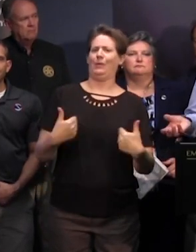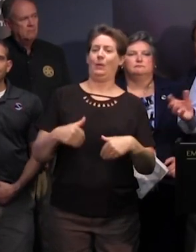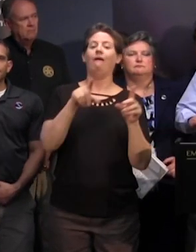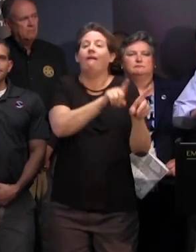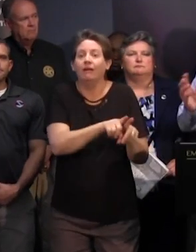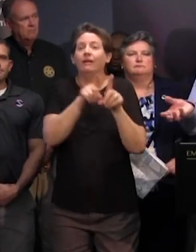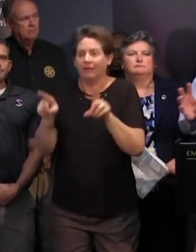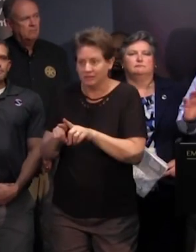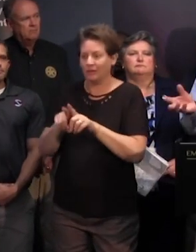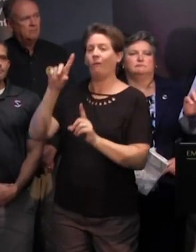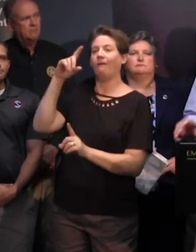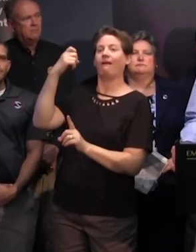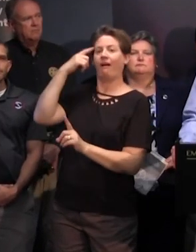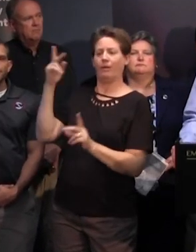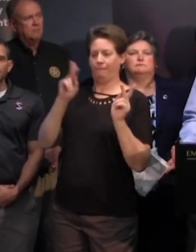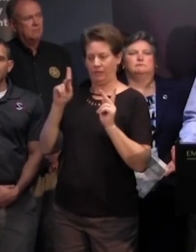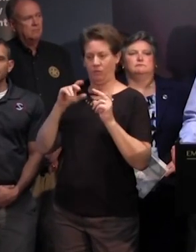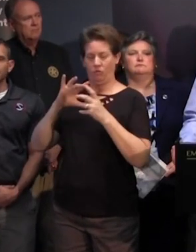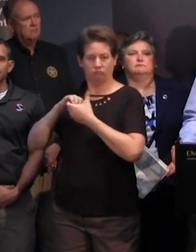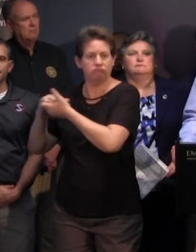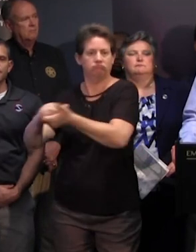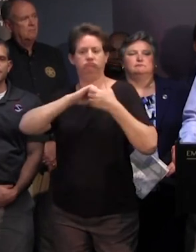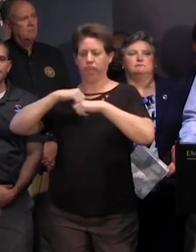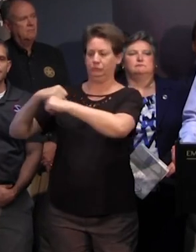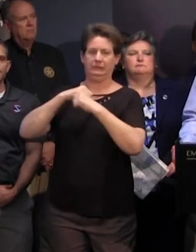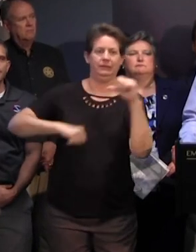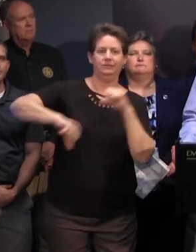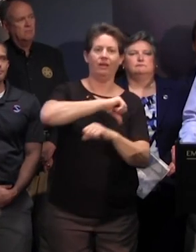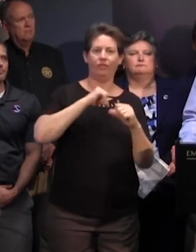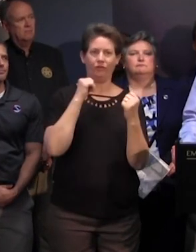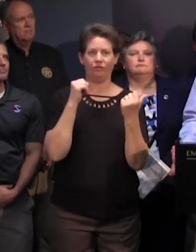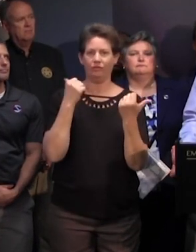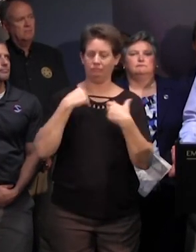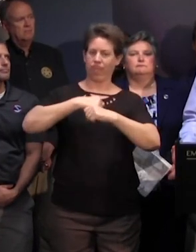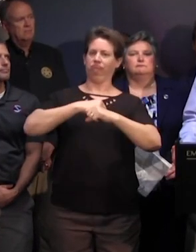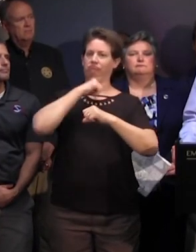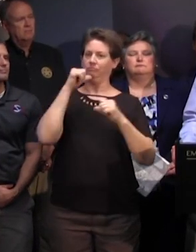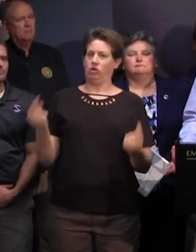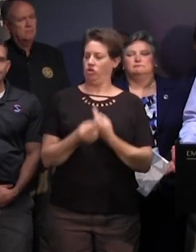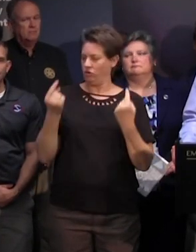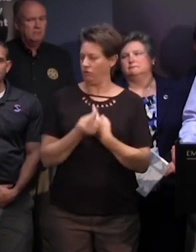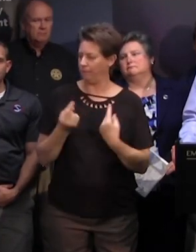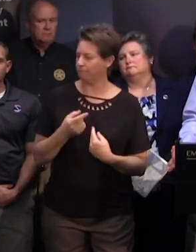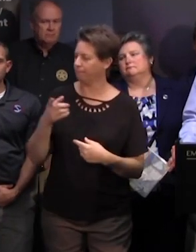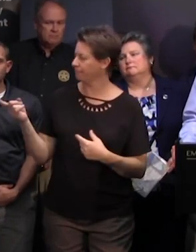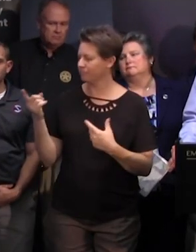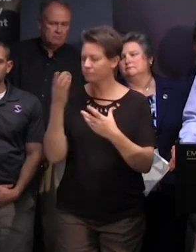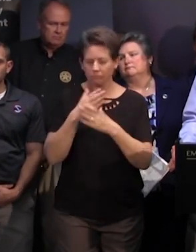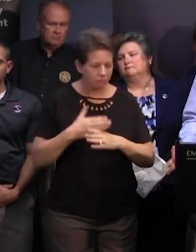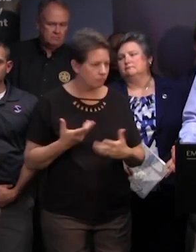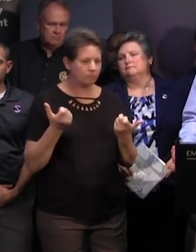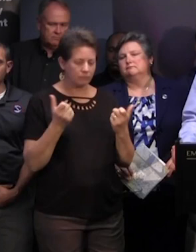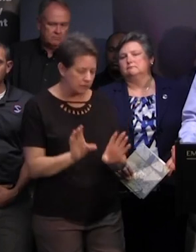how the government and private citizens work to protect each other and and get people out of harm's harm's way and again what break that down school